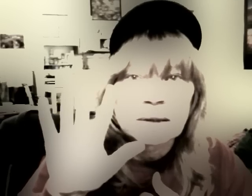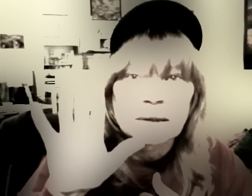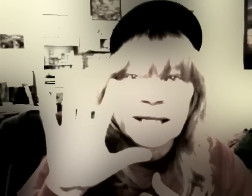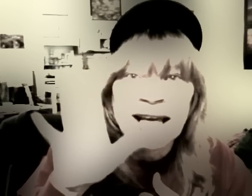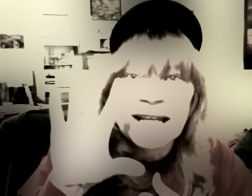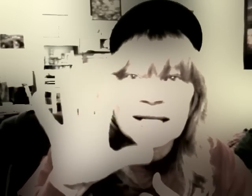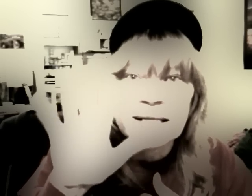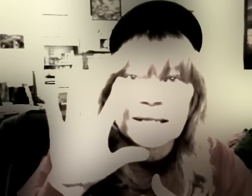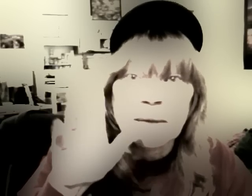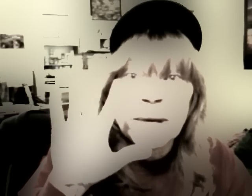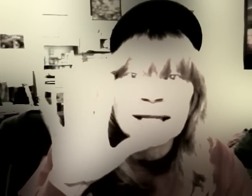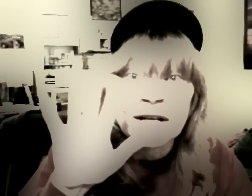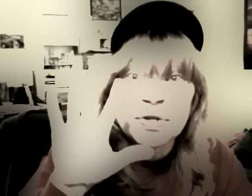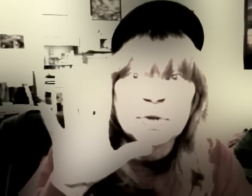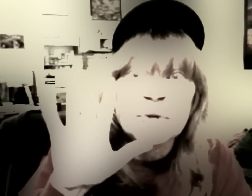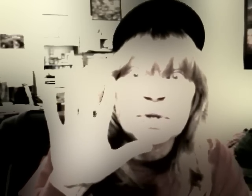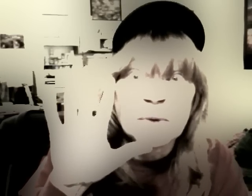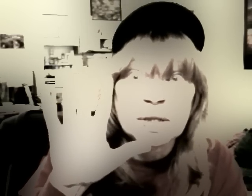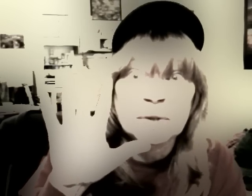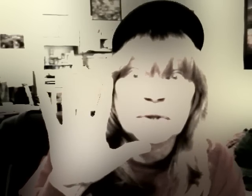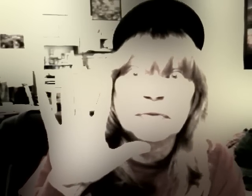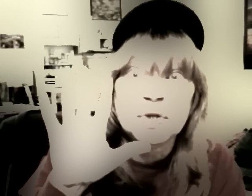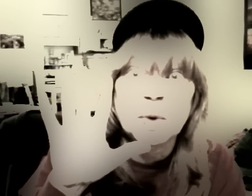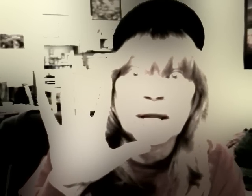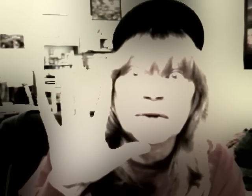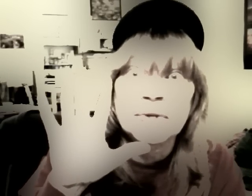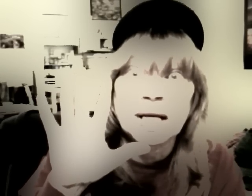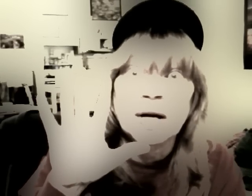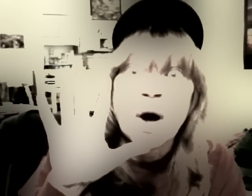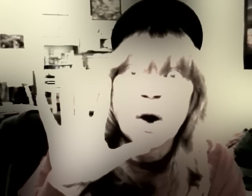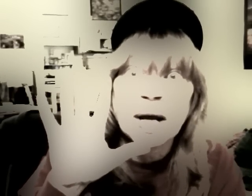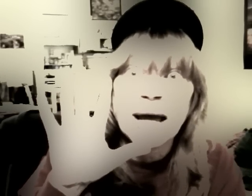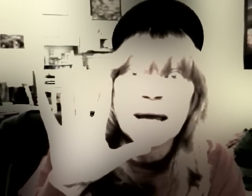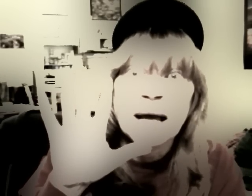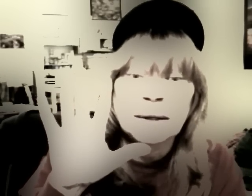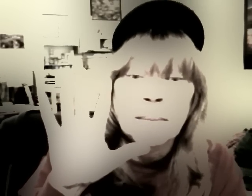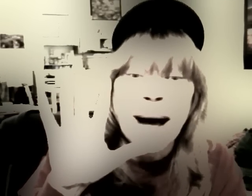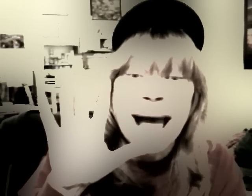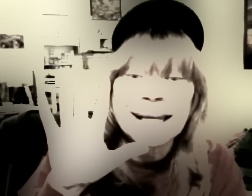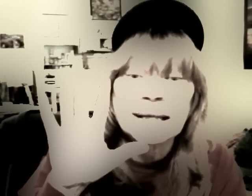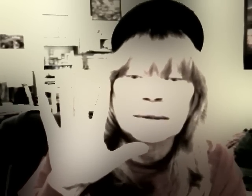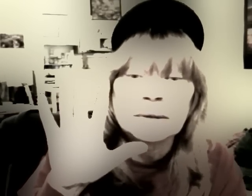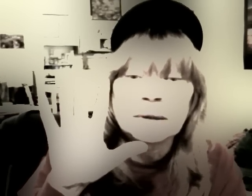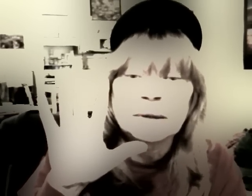Get in the system. Make that your New Year's resolution for 2013. Okay? Bye. Bye. Bye. Bye.